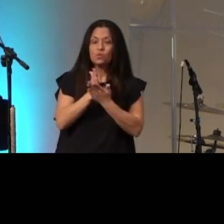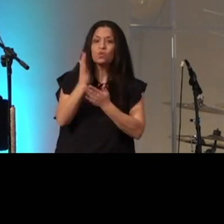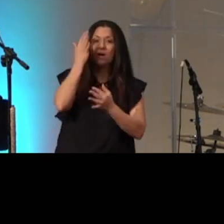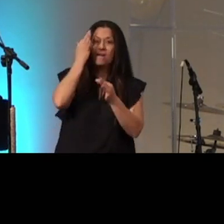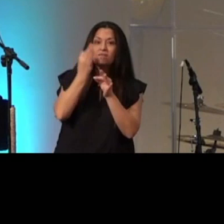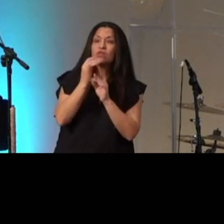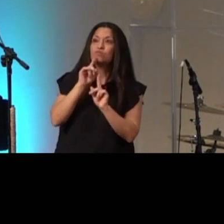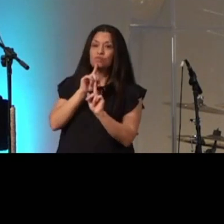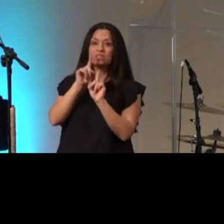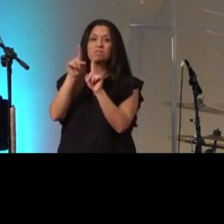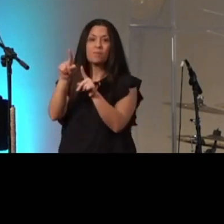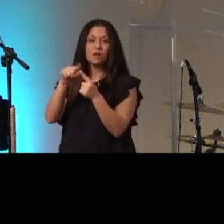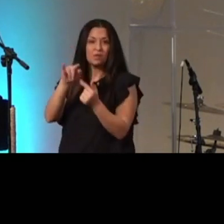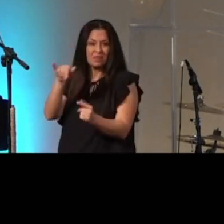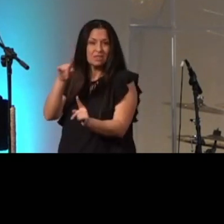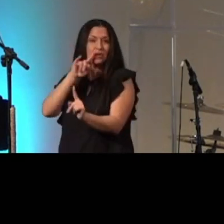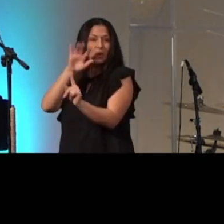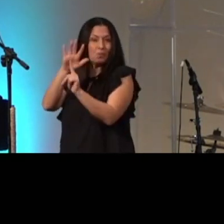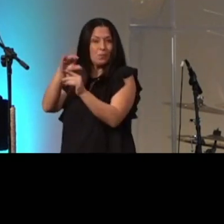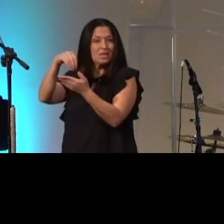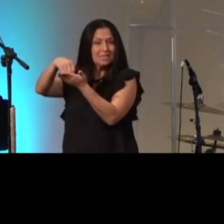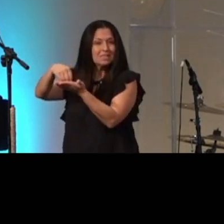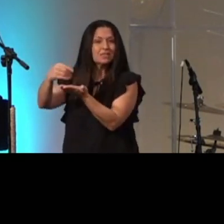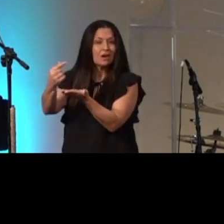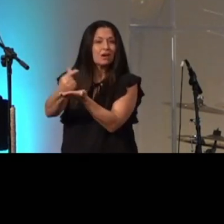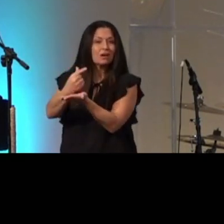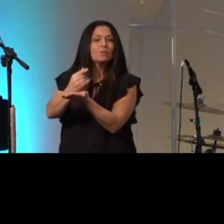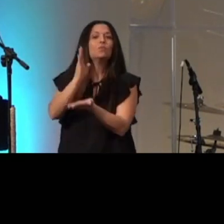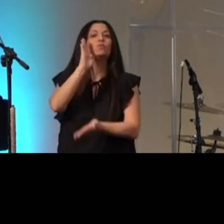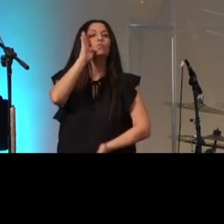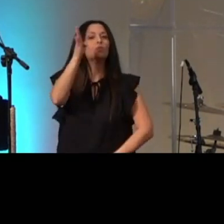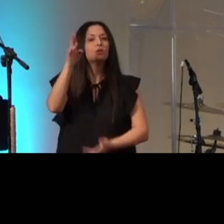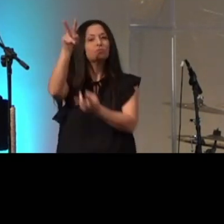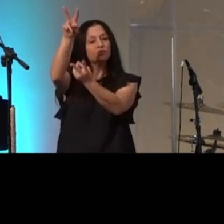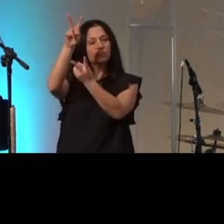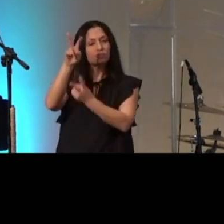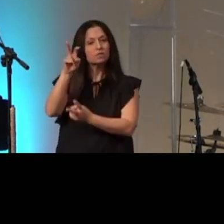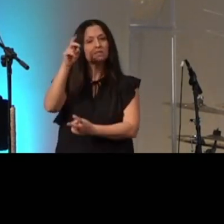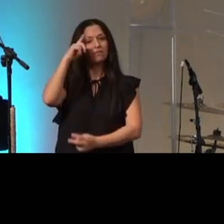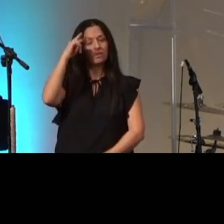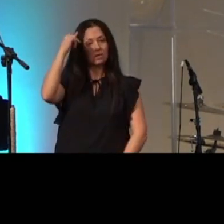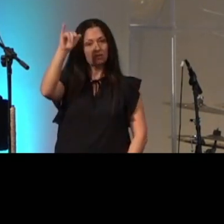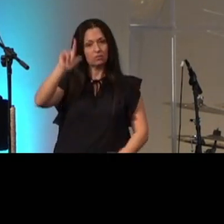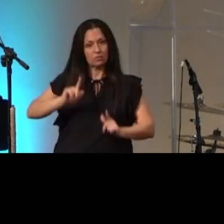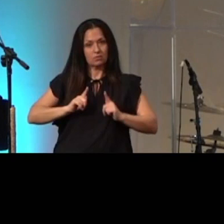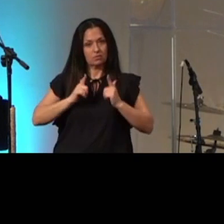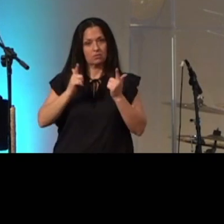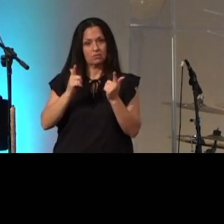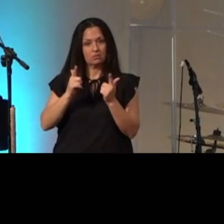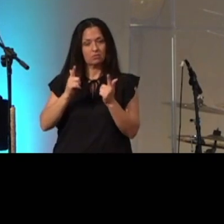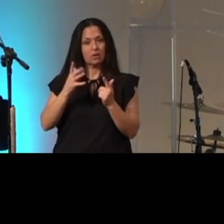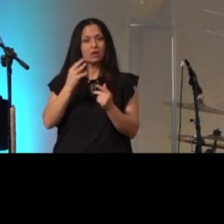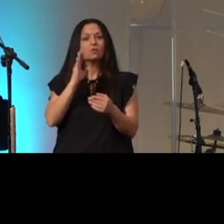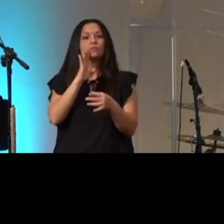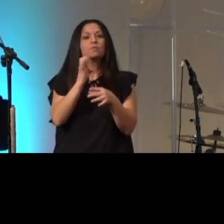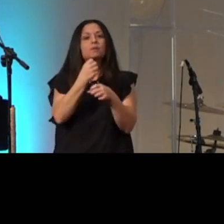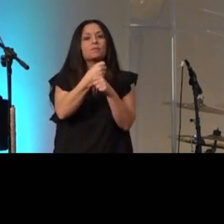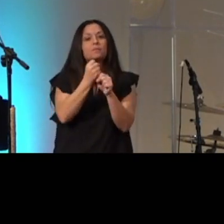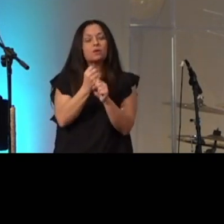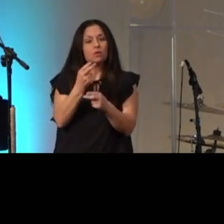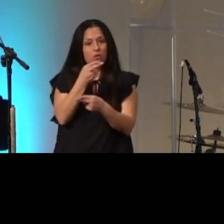respond to this promise in the gospel will receive eternal life and will be made holy